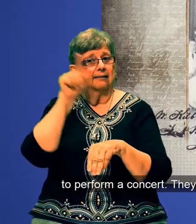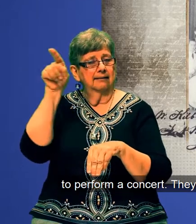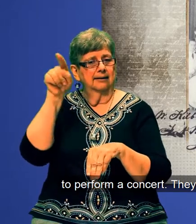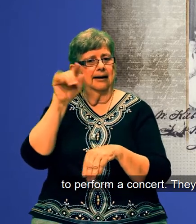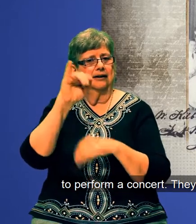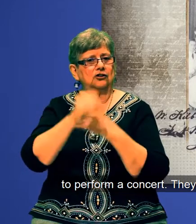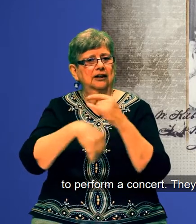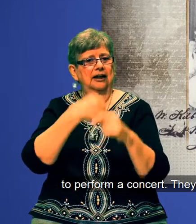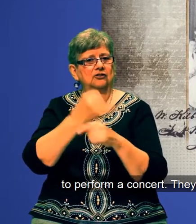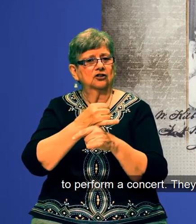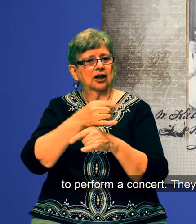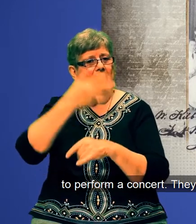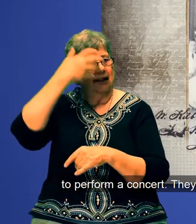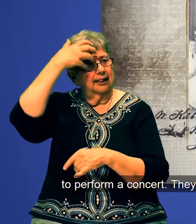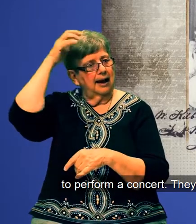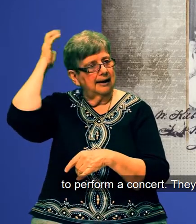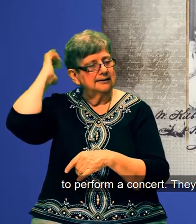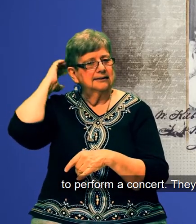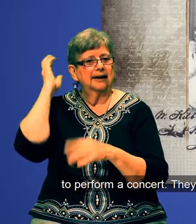International Lions Convention.